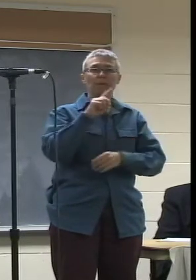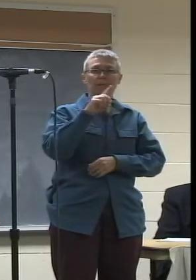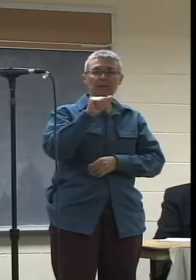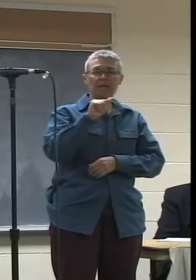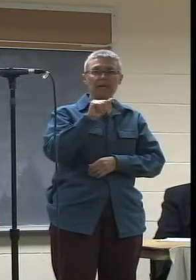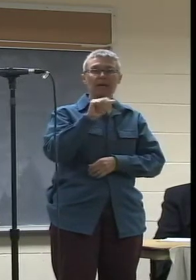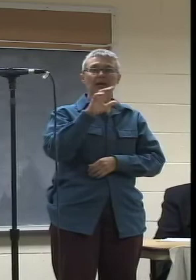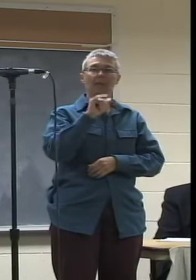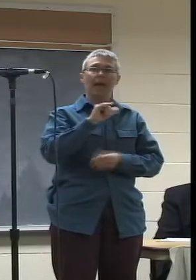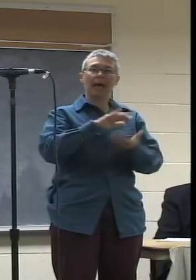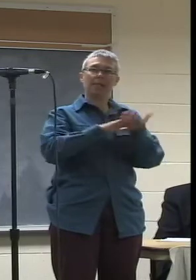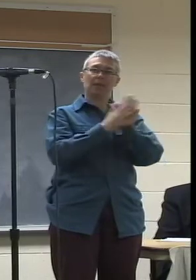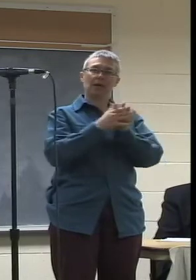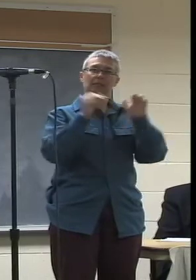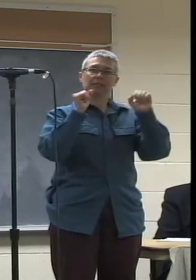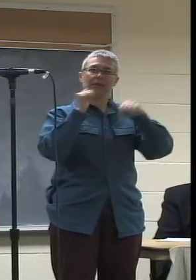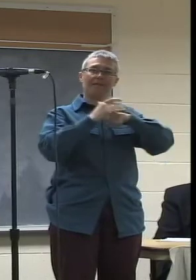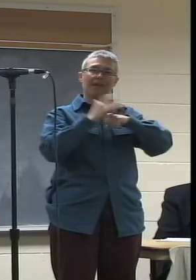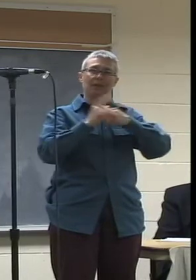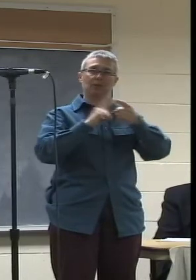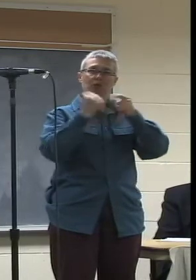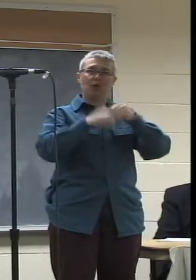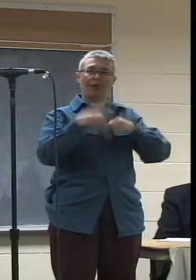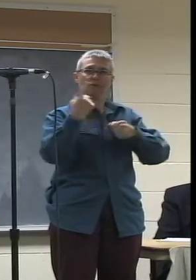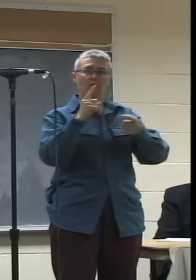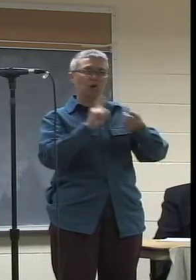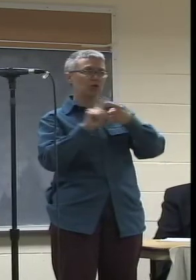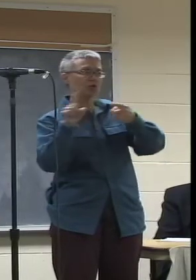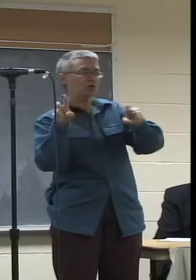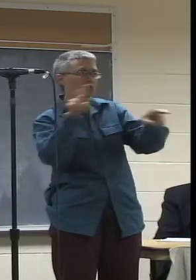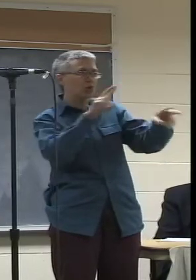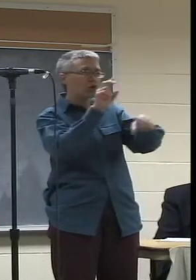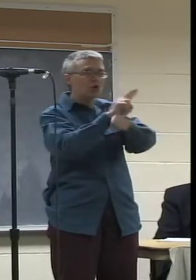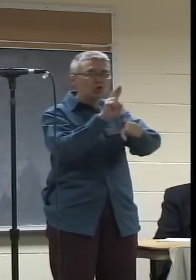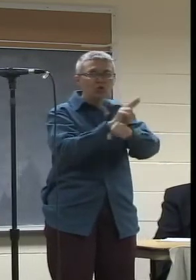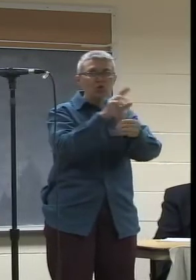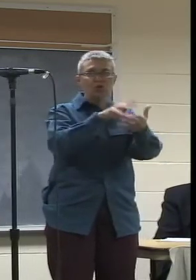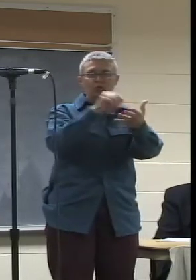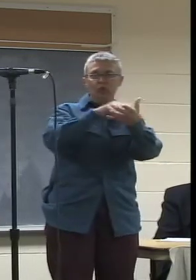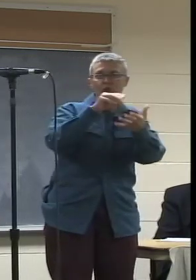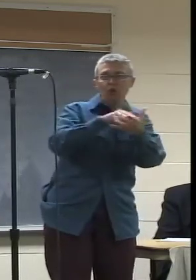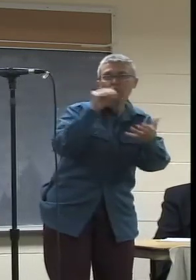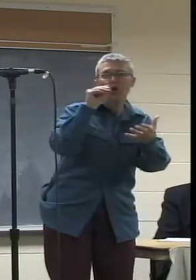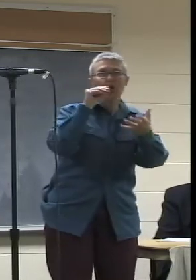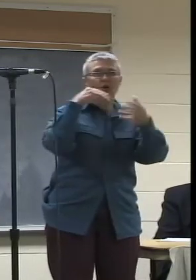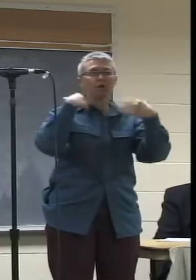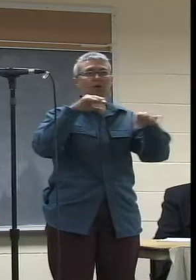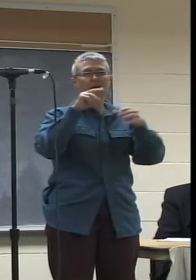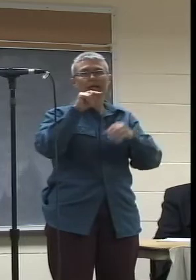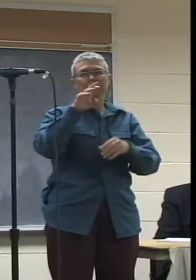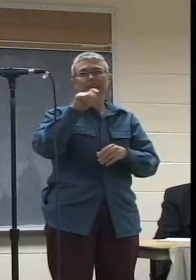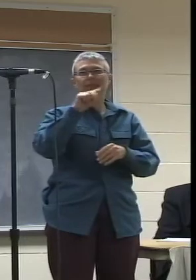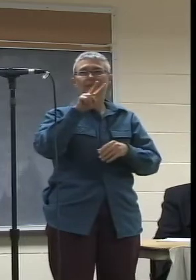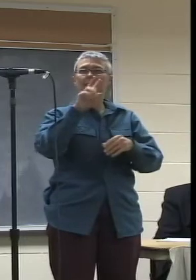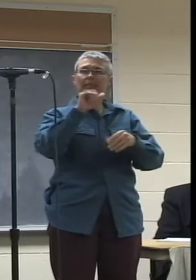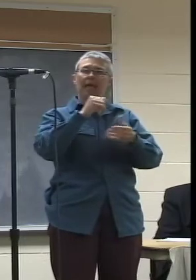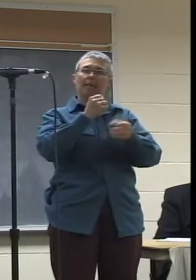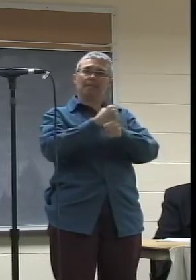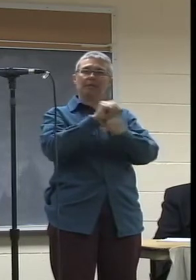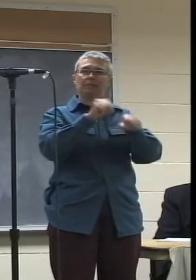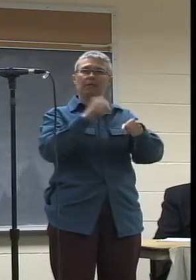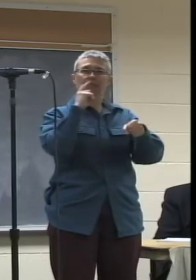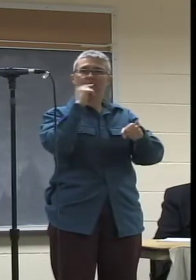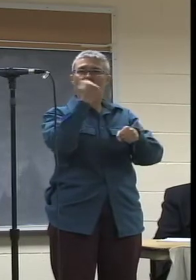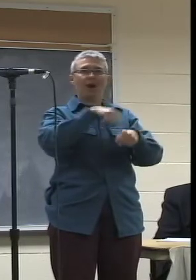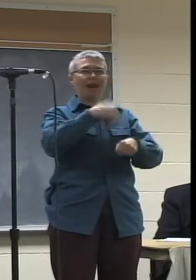is that gateway to that democracy of media. And, you know, there's a lot of city council stuff put on,